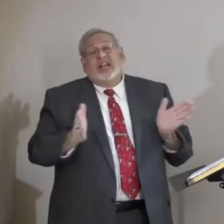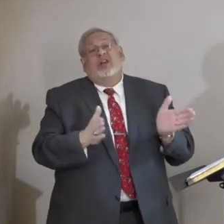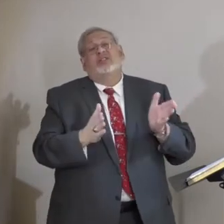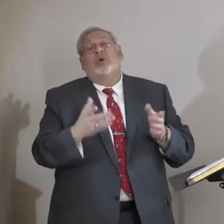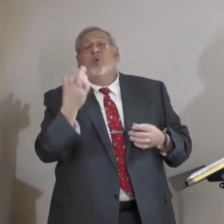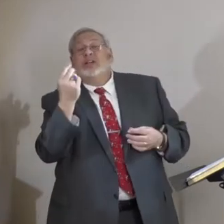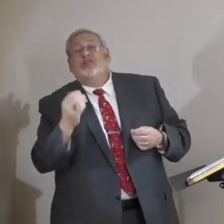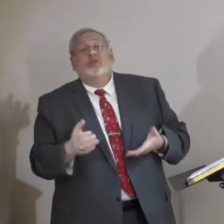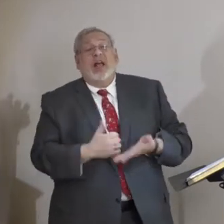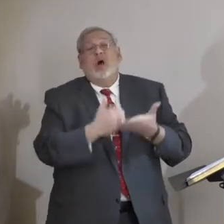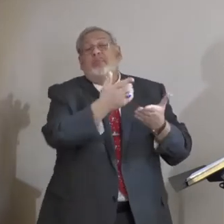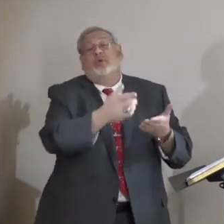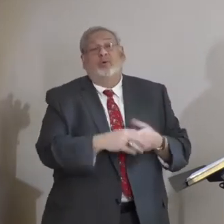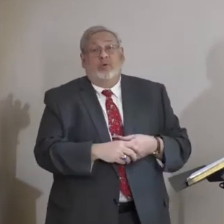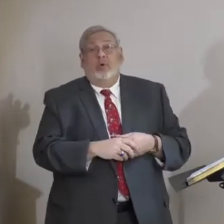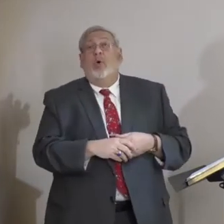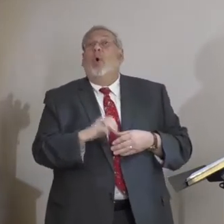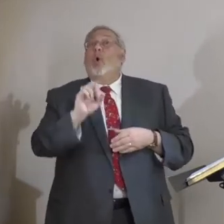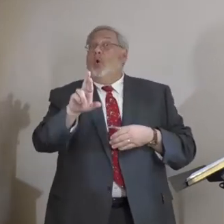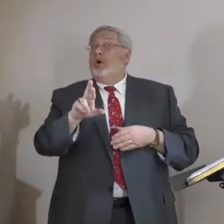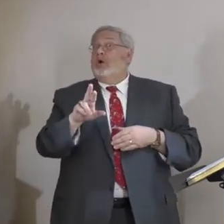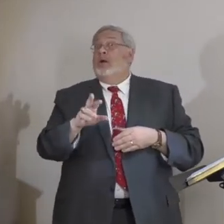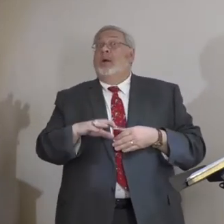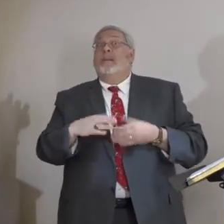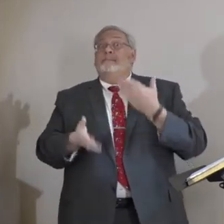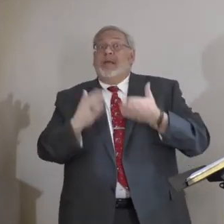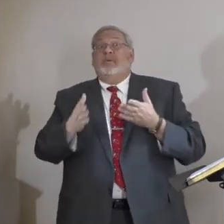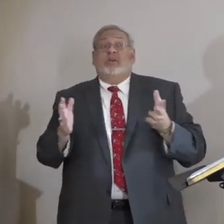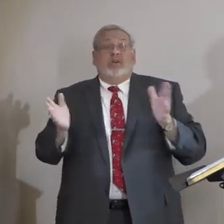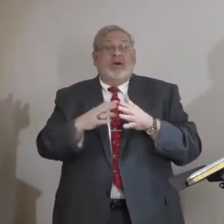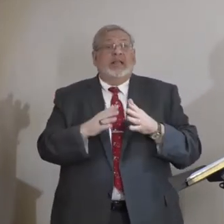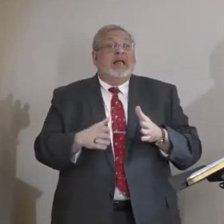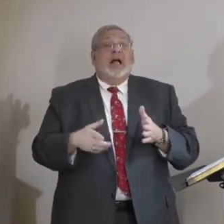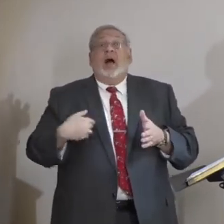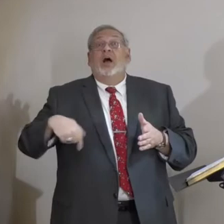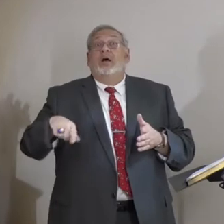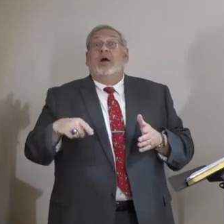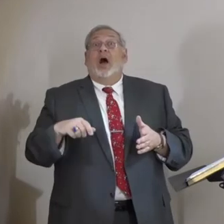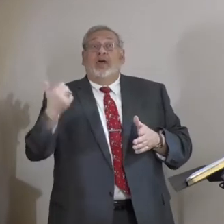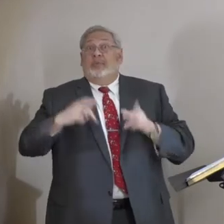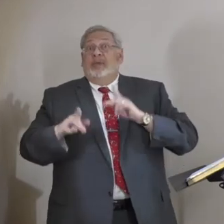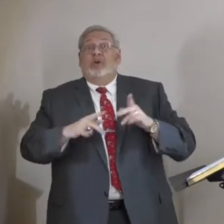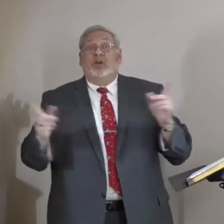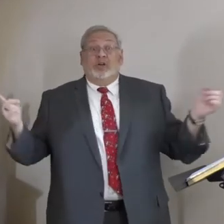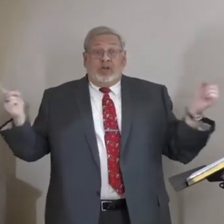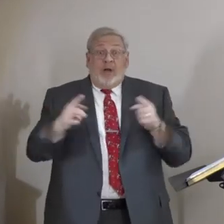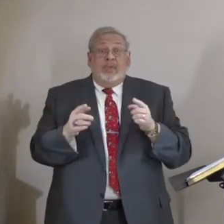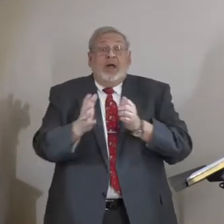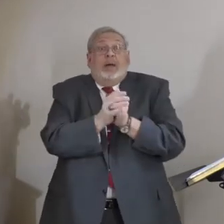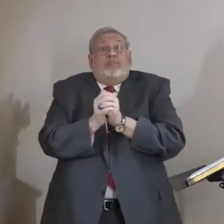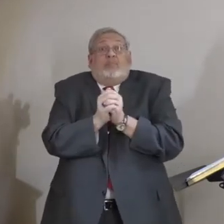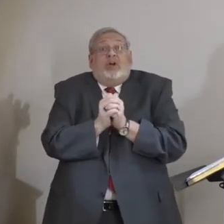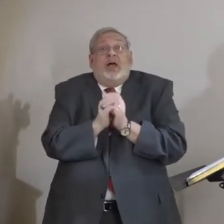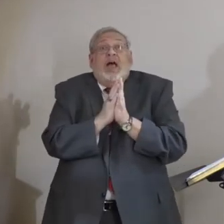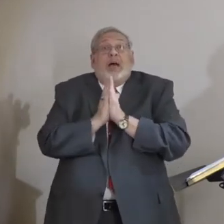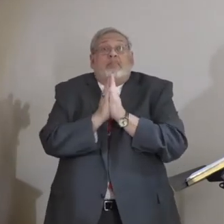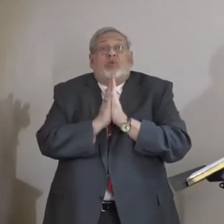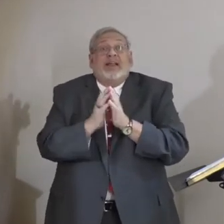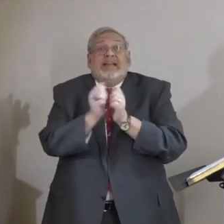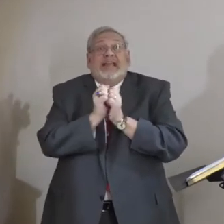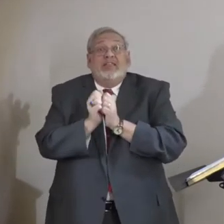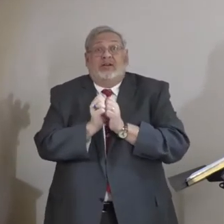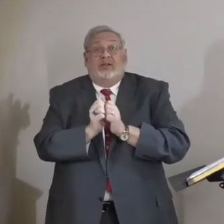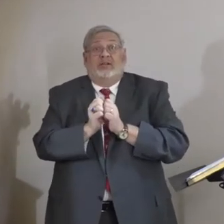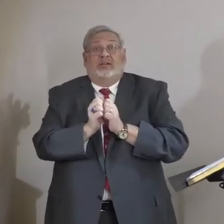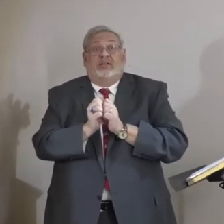do? Or maybe you and another brother or sister can just get together and say, hey, let's pray. And let's ask God to show us who has needs. And let's go